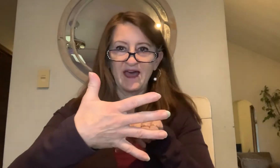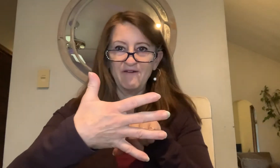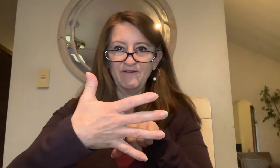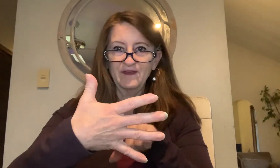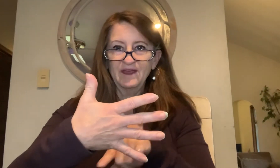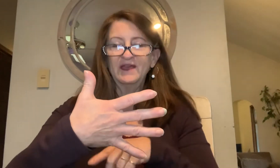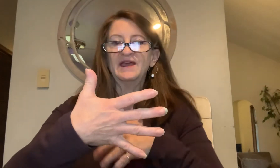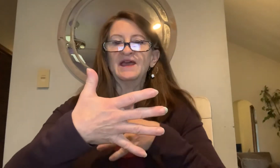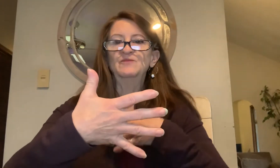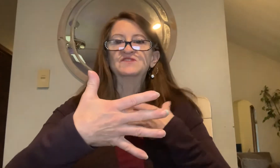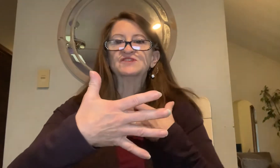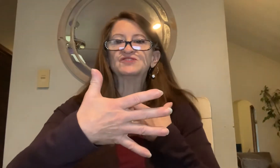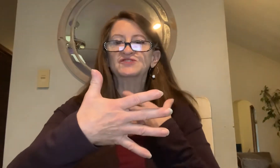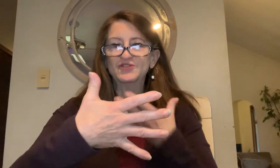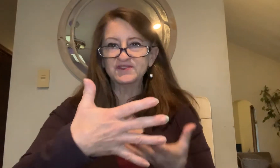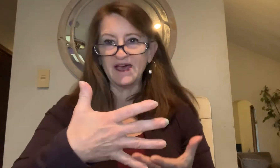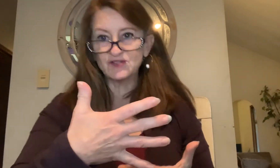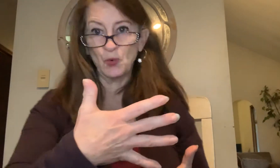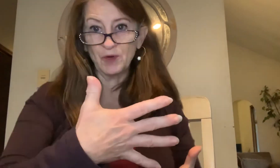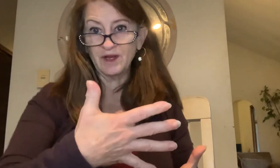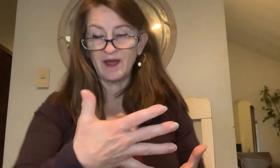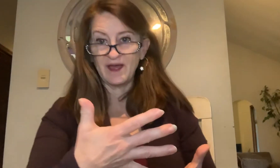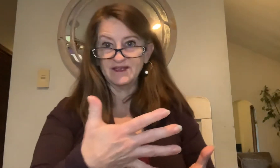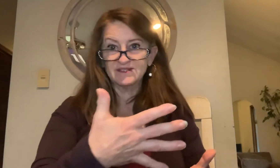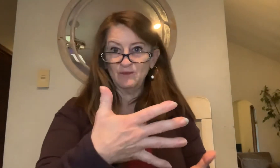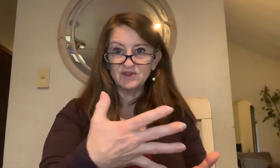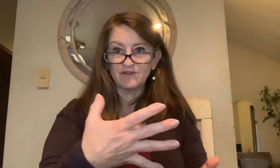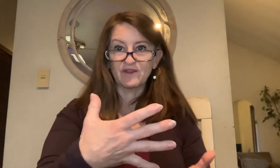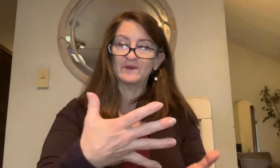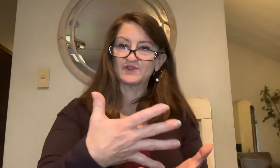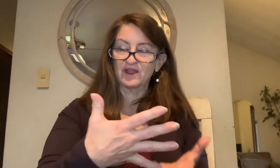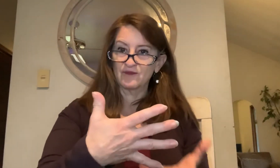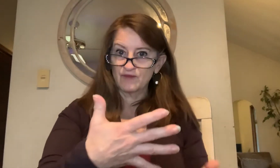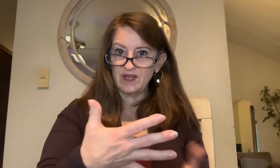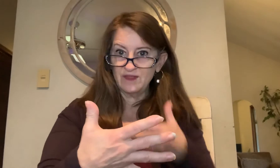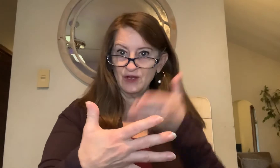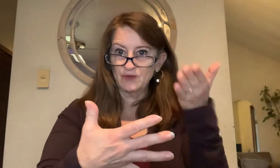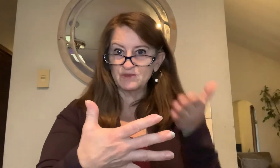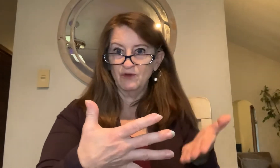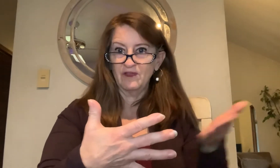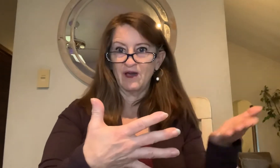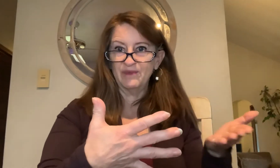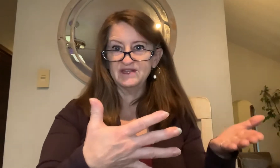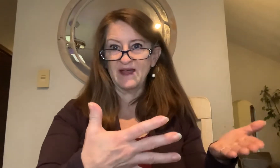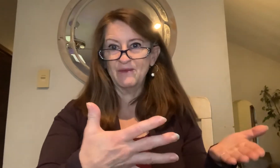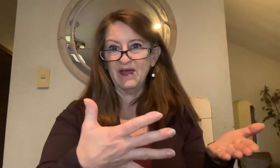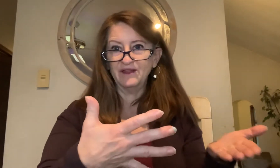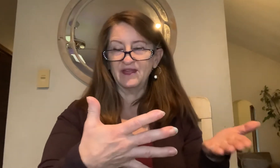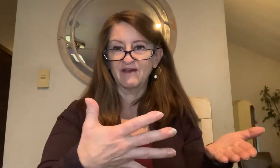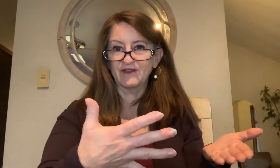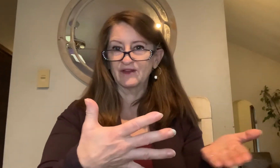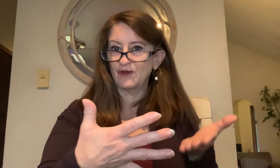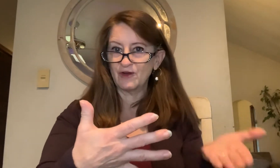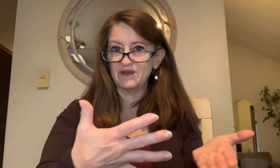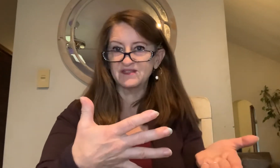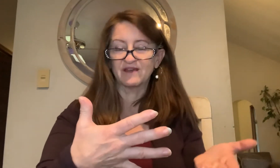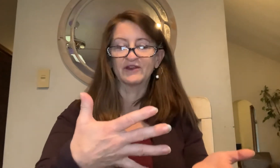and musicians use that to organize the music for them so they can read the notes moving up and down the melody of it and the harmonies of it.